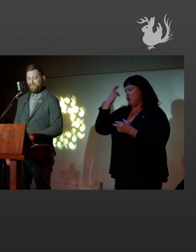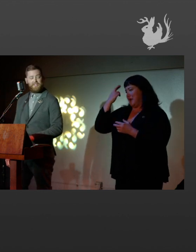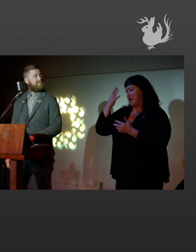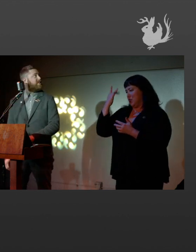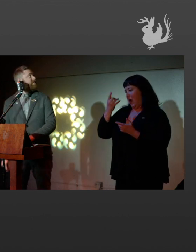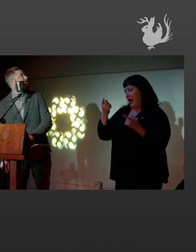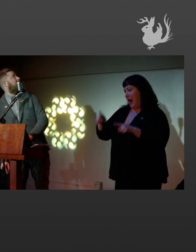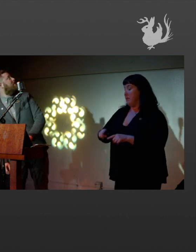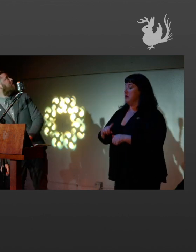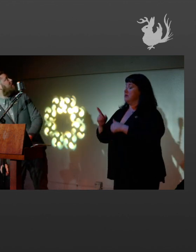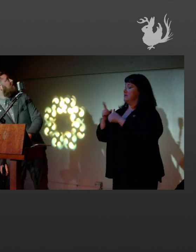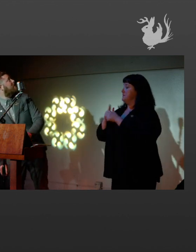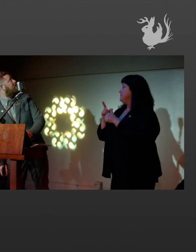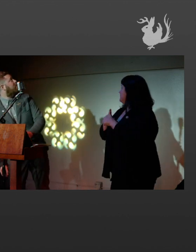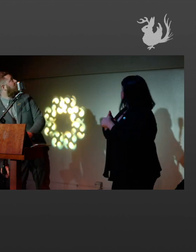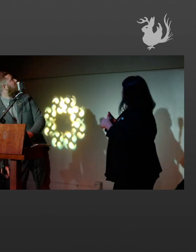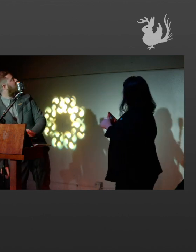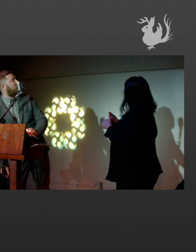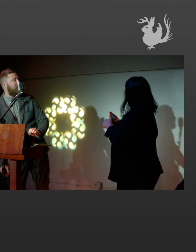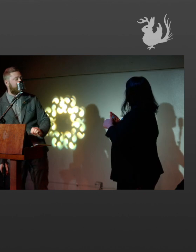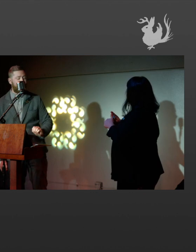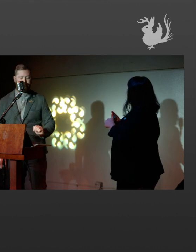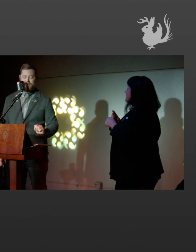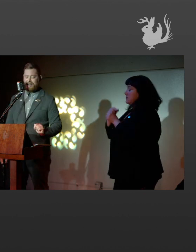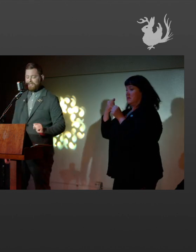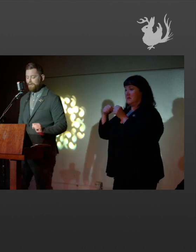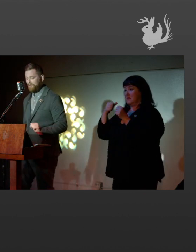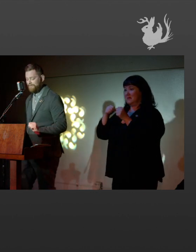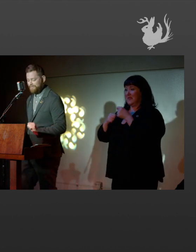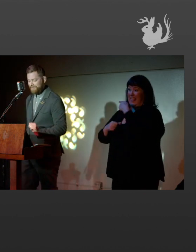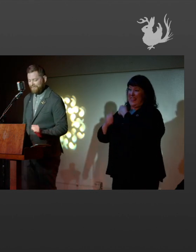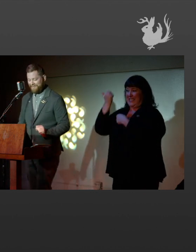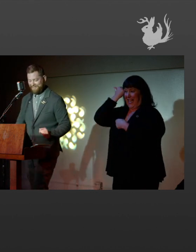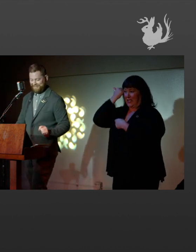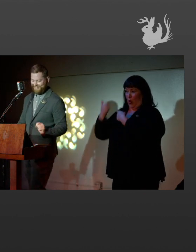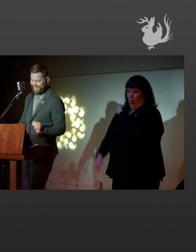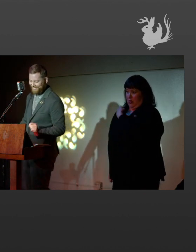So first of all, we all remember this asshole.